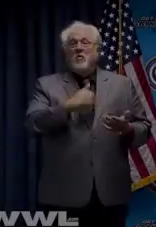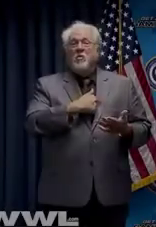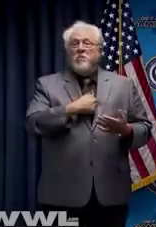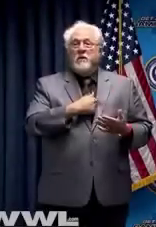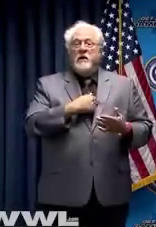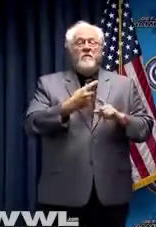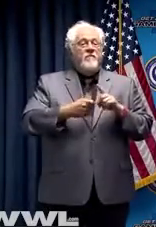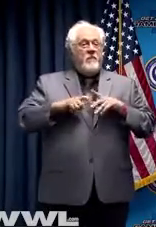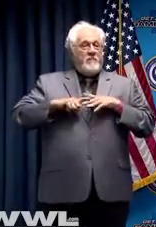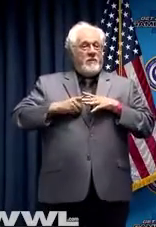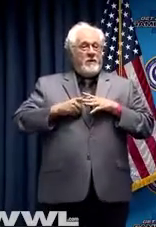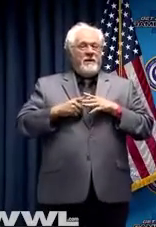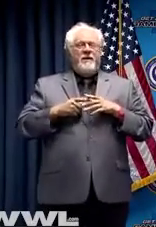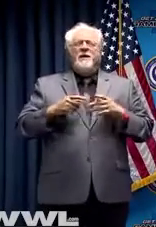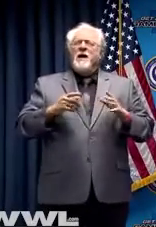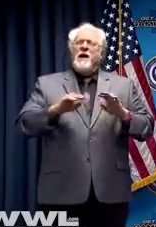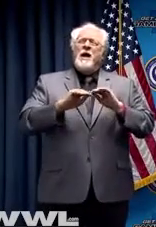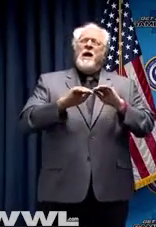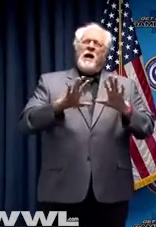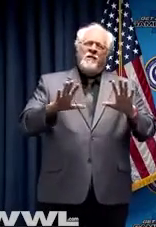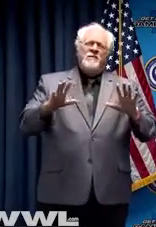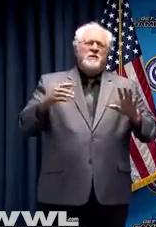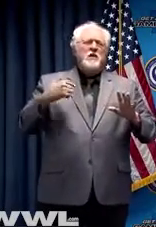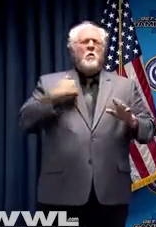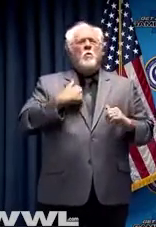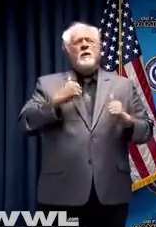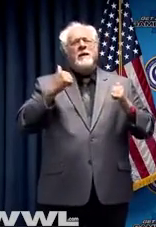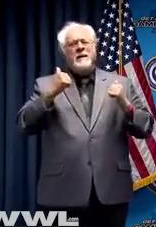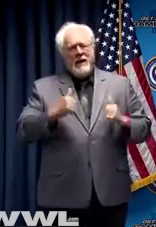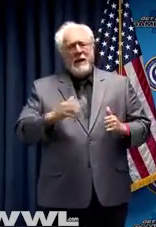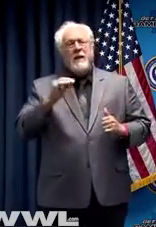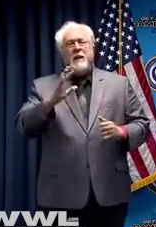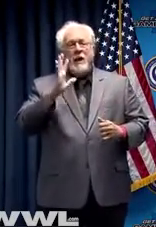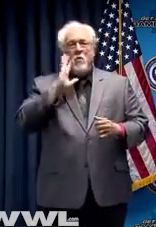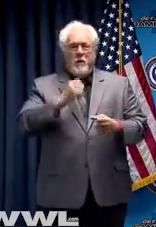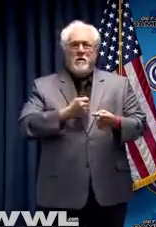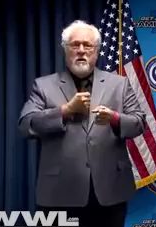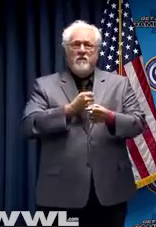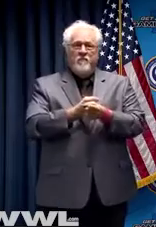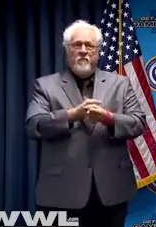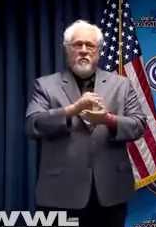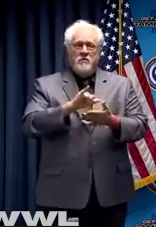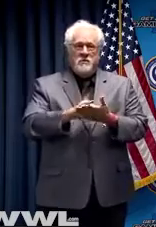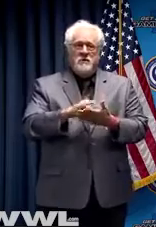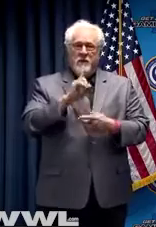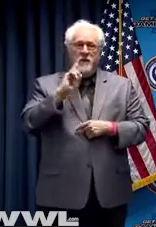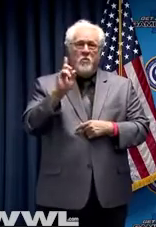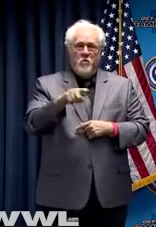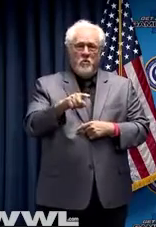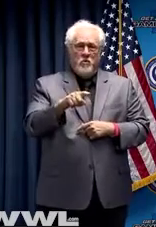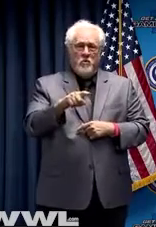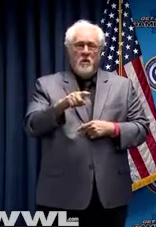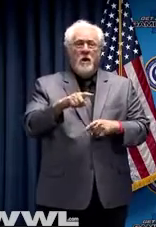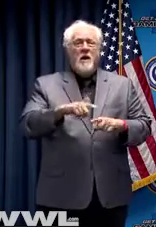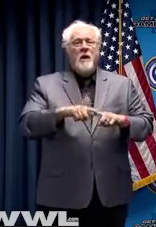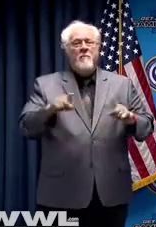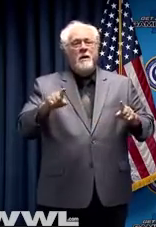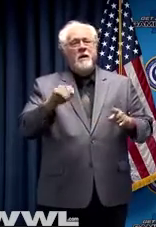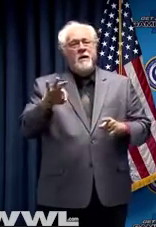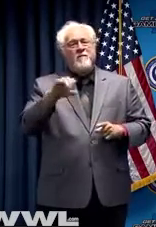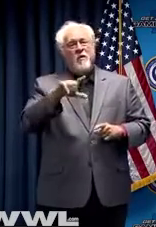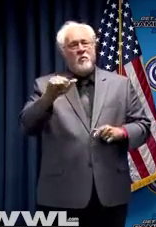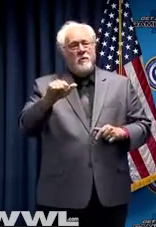From the very beginning, obviously we can and will enforce the order to the extent that we need to. But if